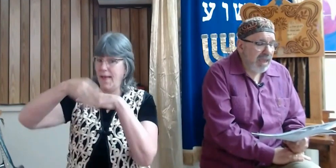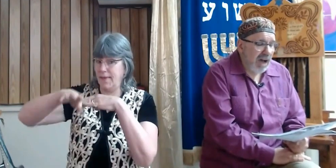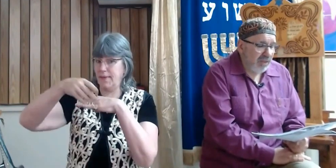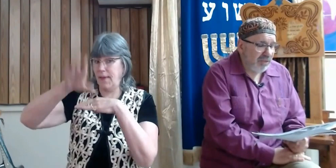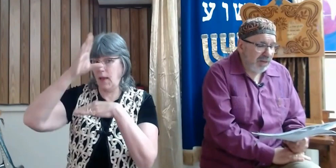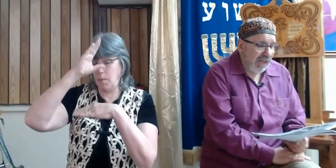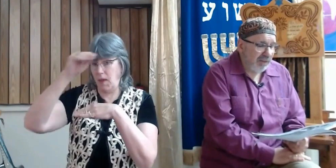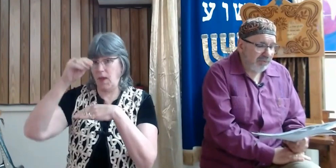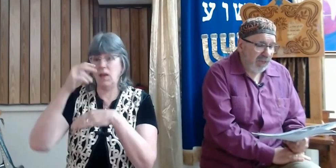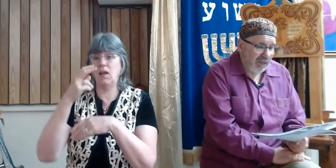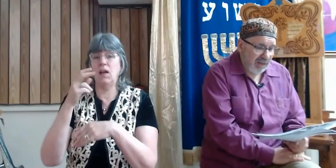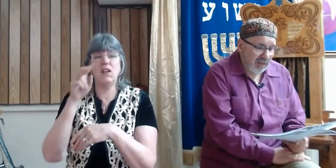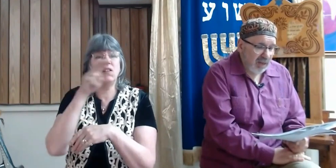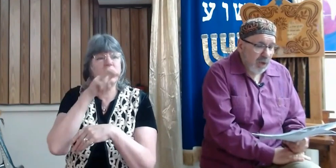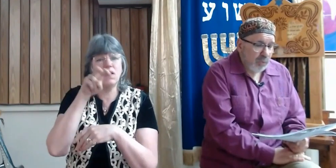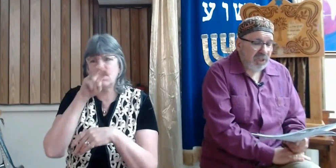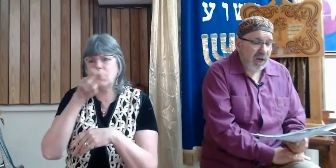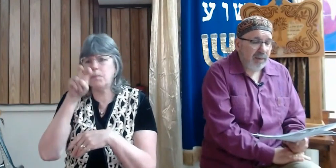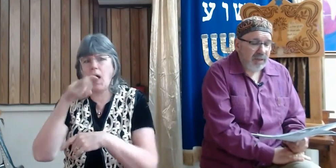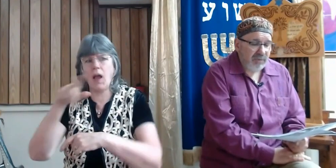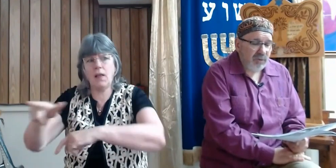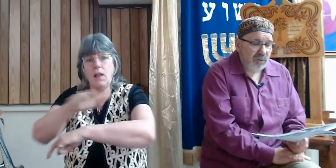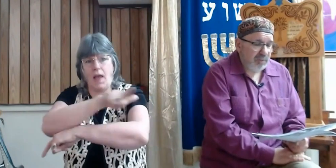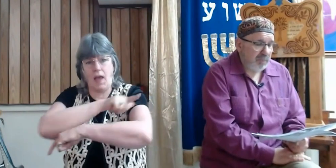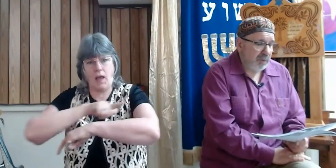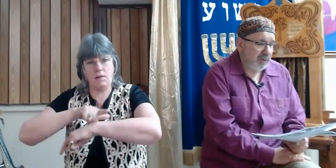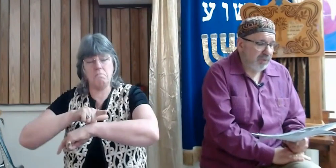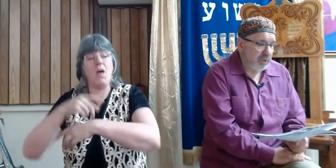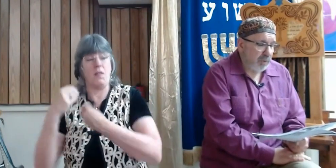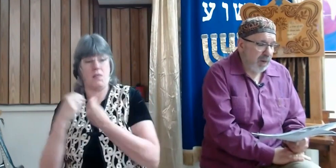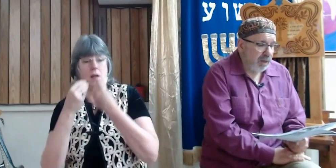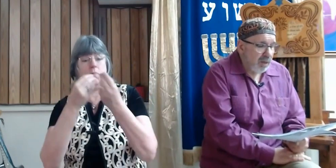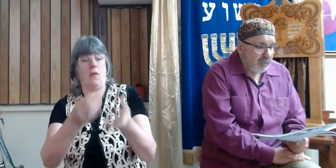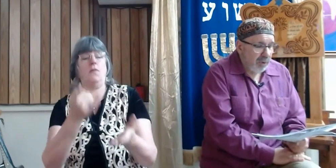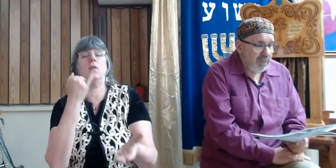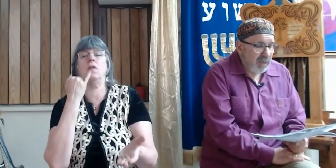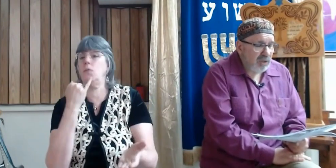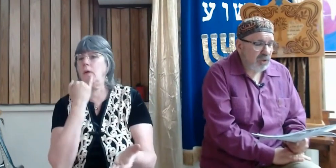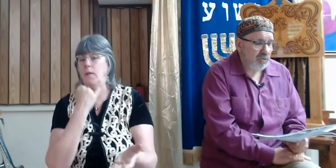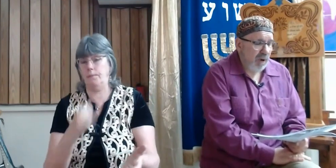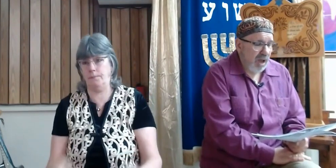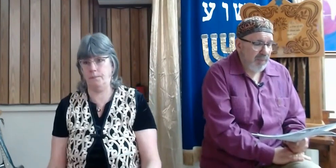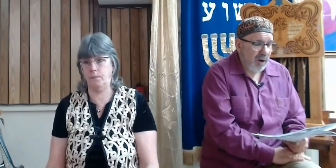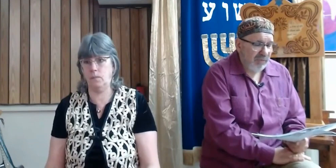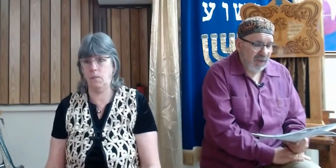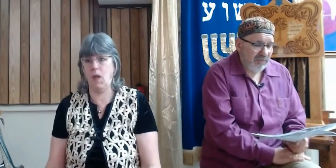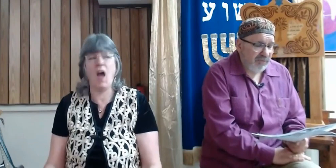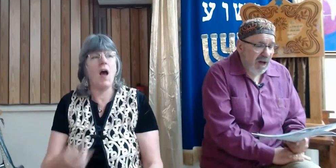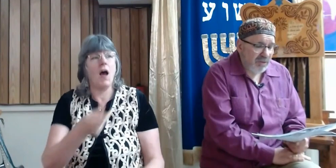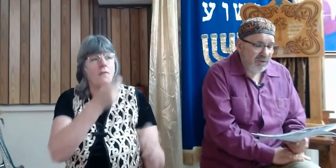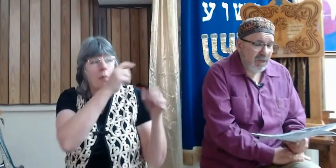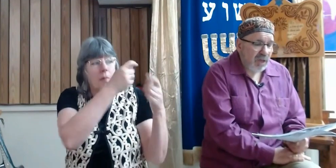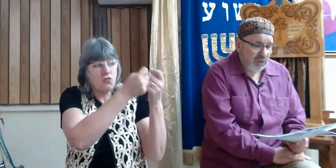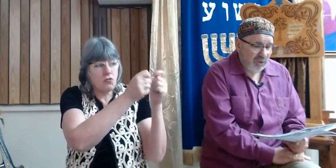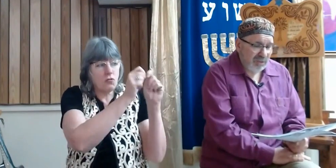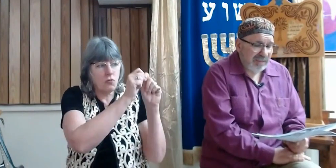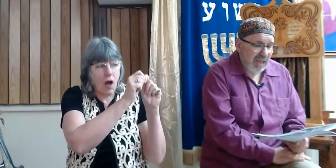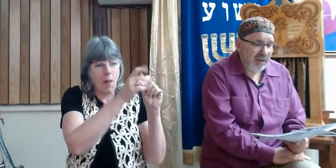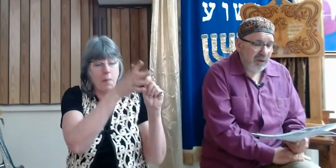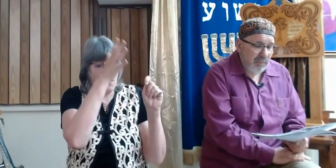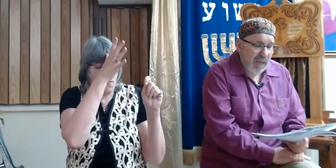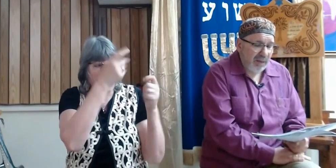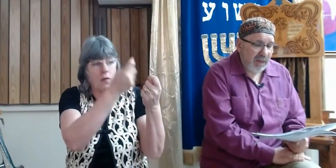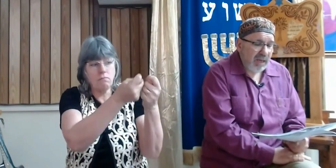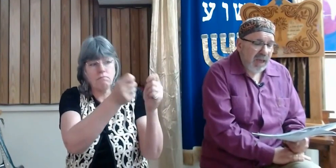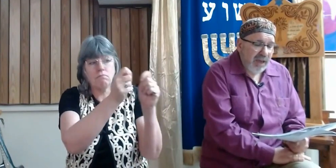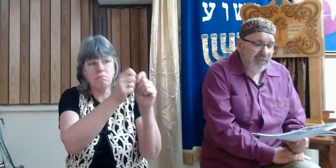spy out the land of Canaan, which I am giving to the people of Israel. From each tribe of their fathers you should